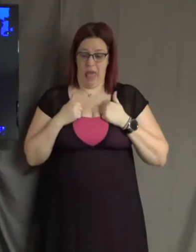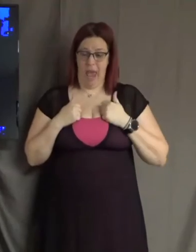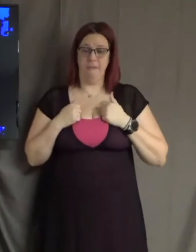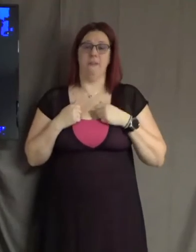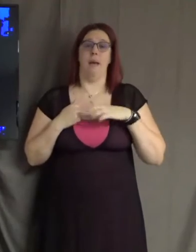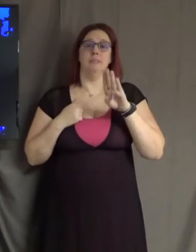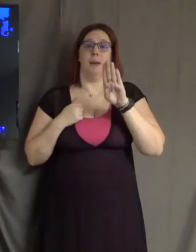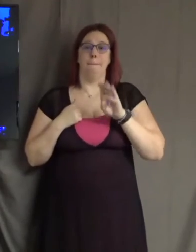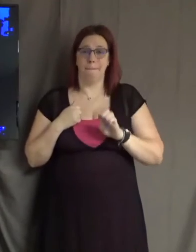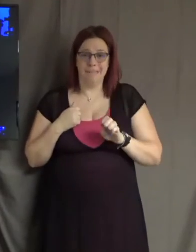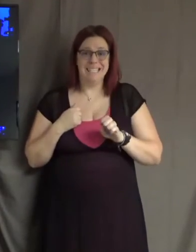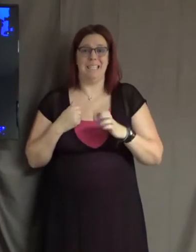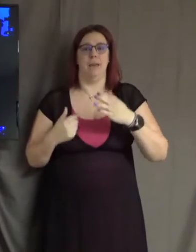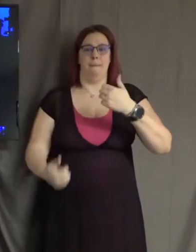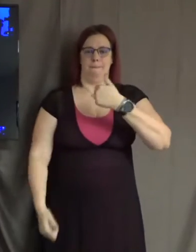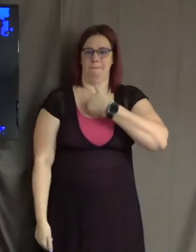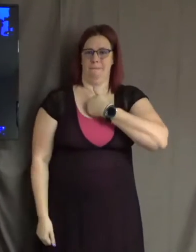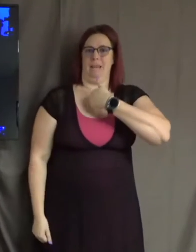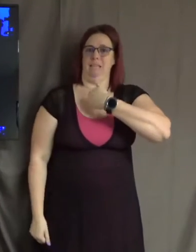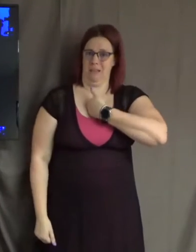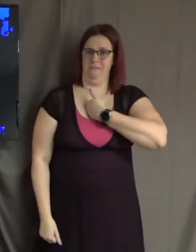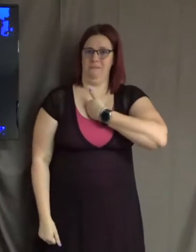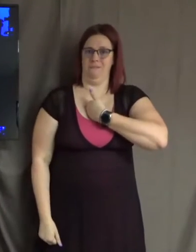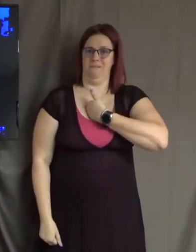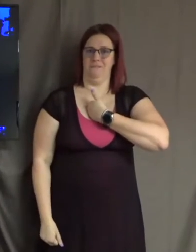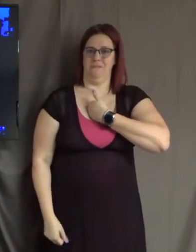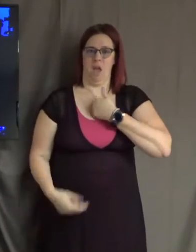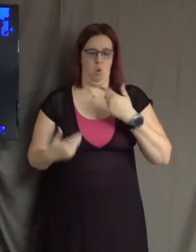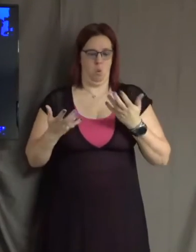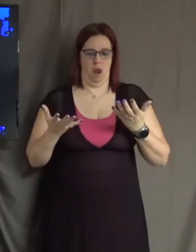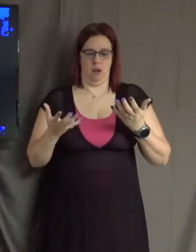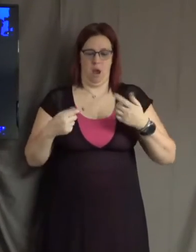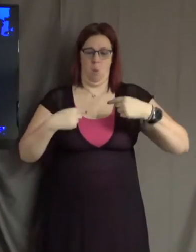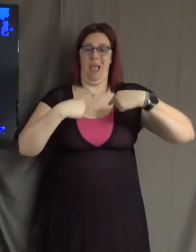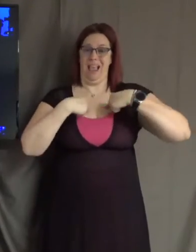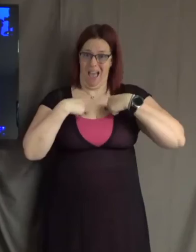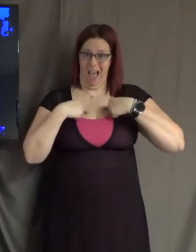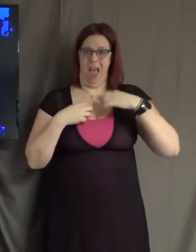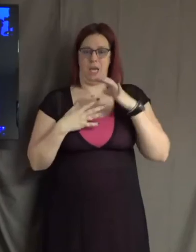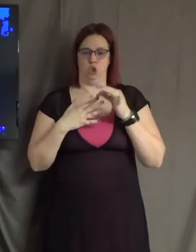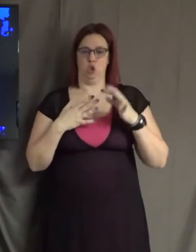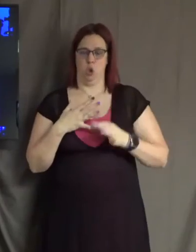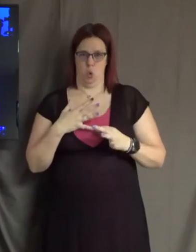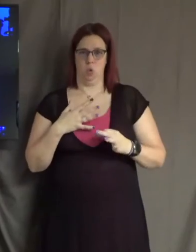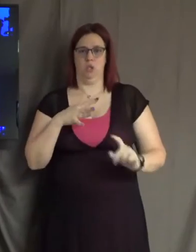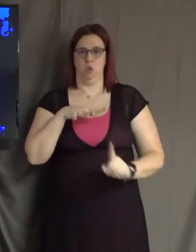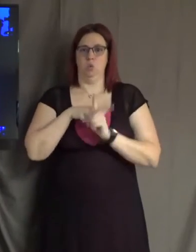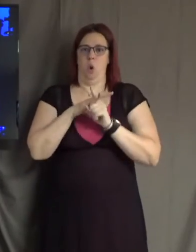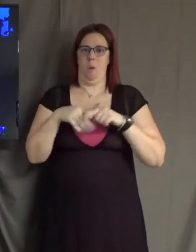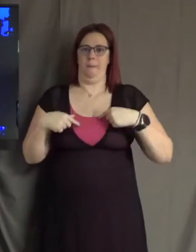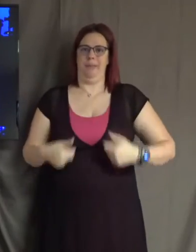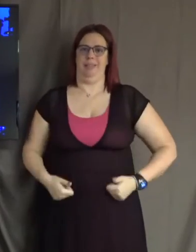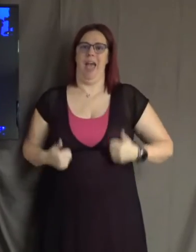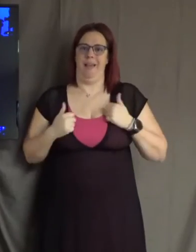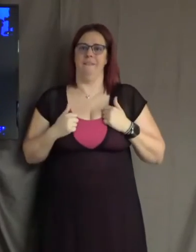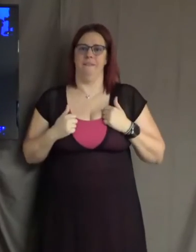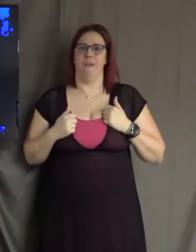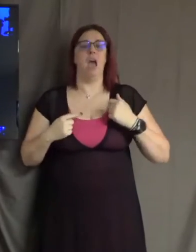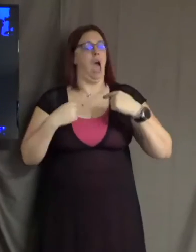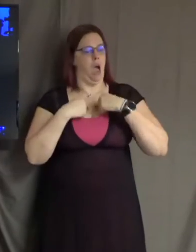self that I am in whatever way I choose to show up in this life. And I'm going to love myself even